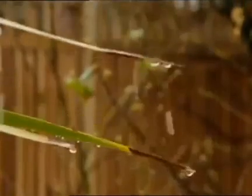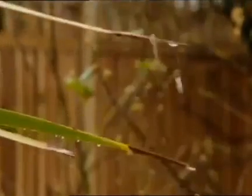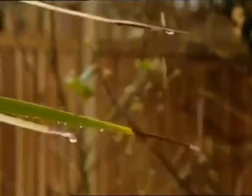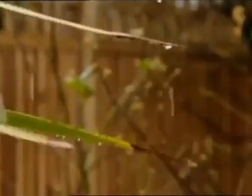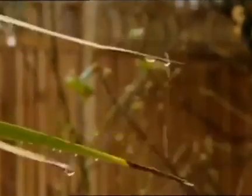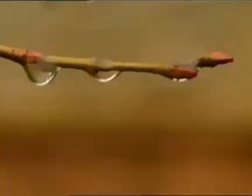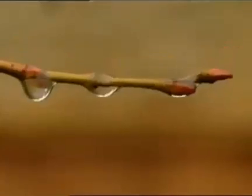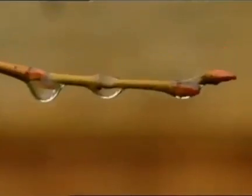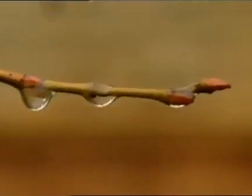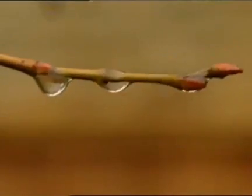Drip.